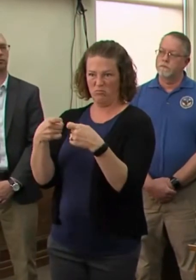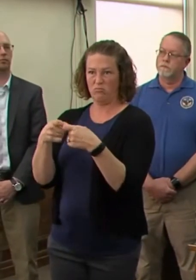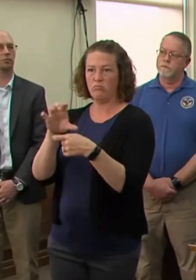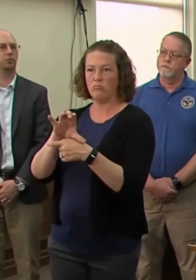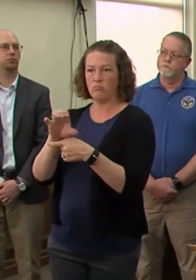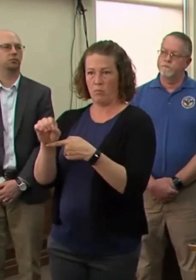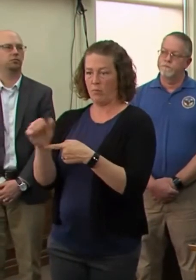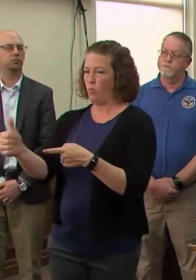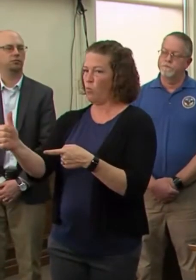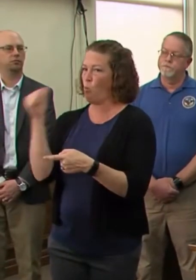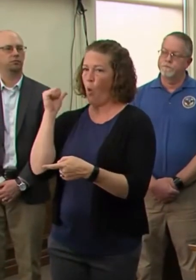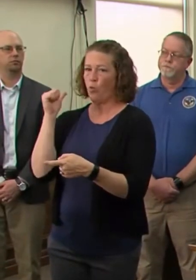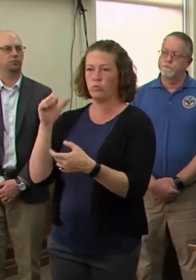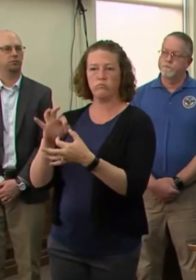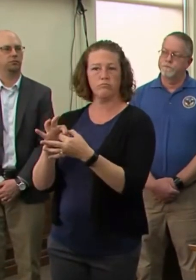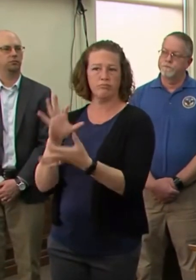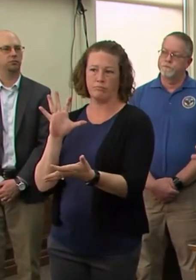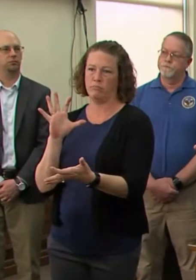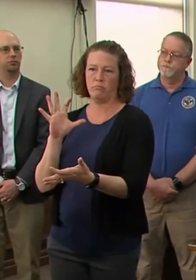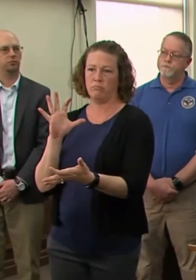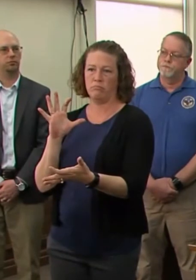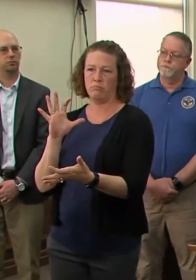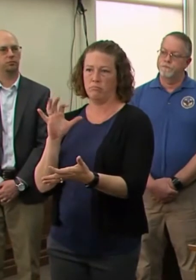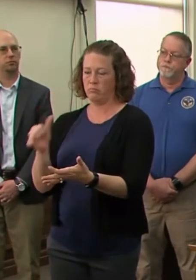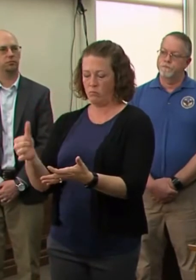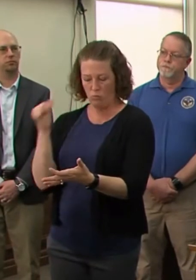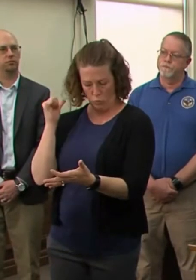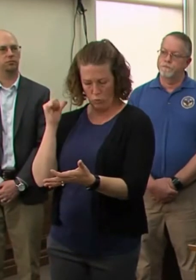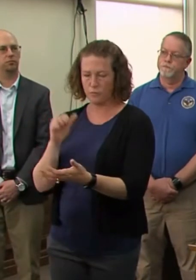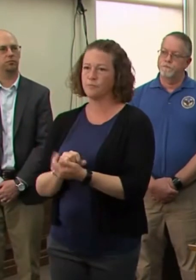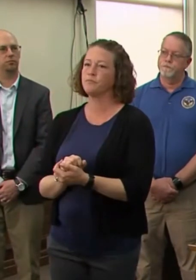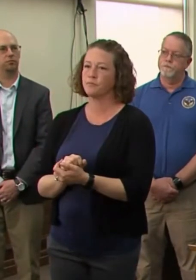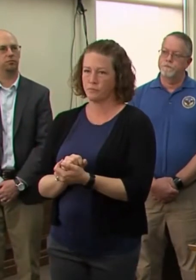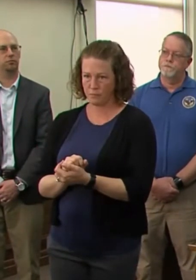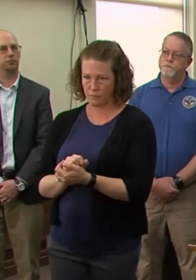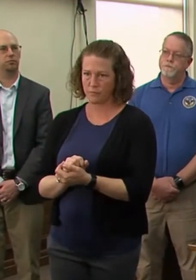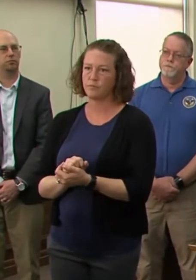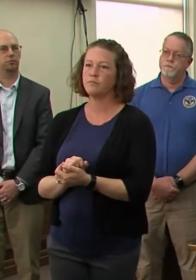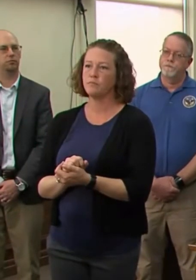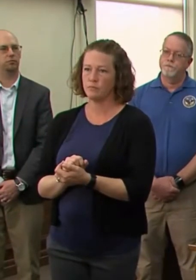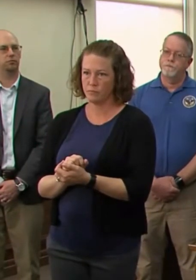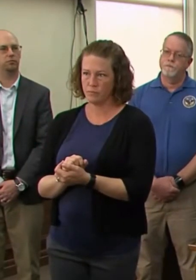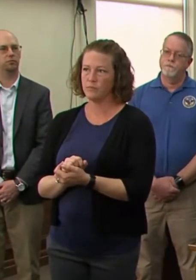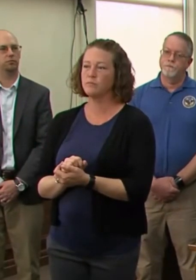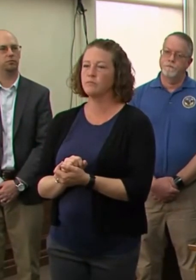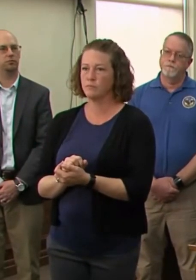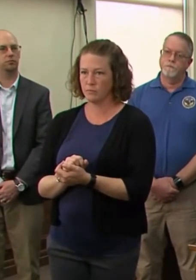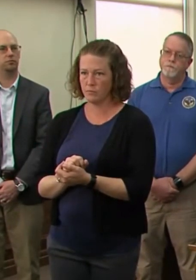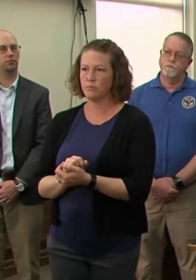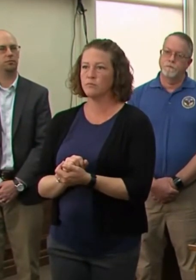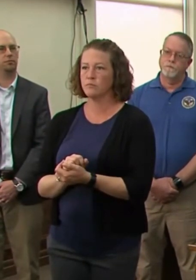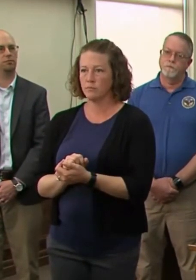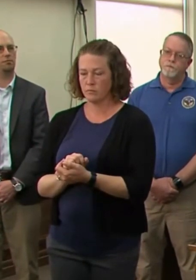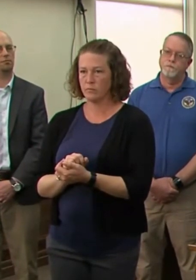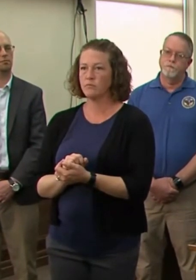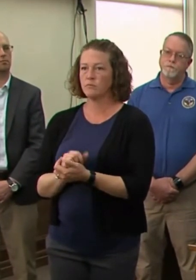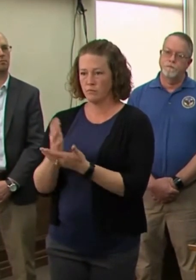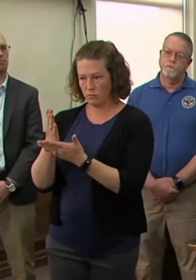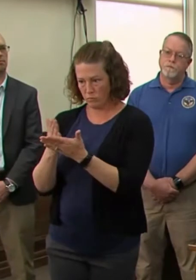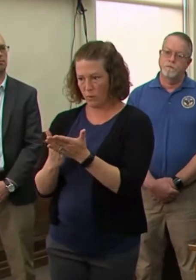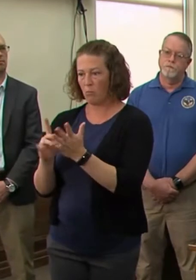on shutoffs of utilities during this time period. Some of them for a relatively lengthy time period, I might add.